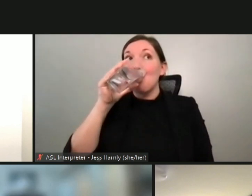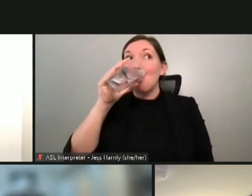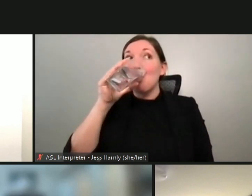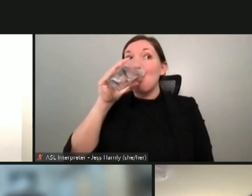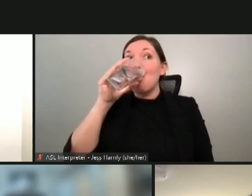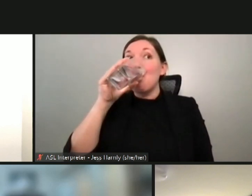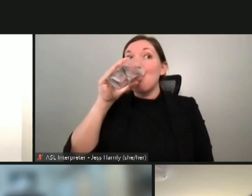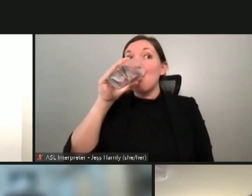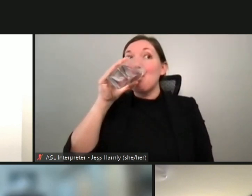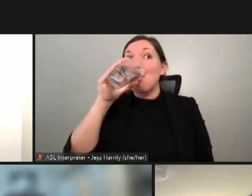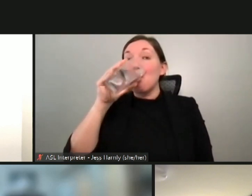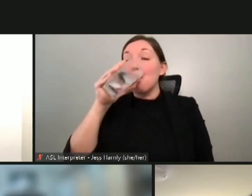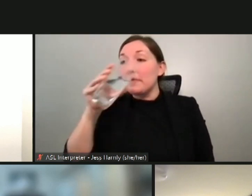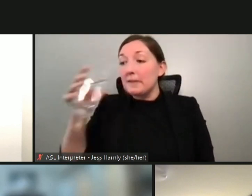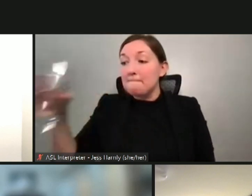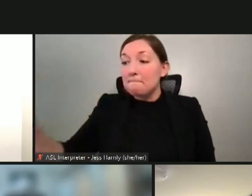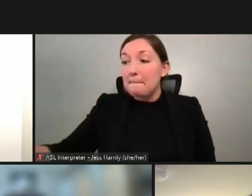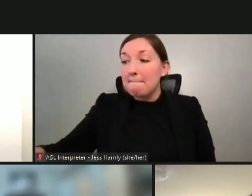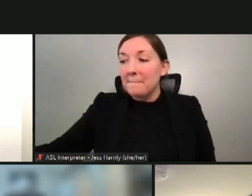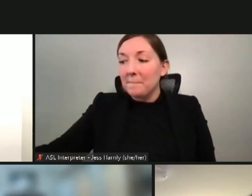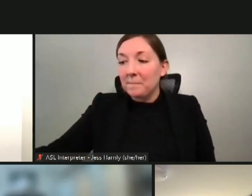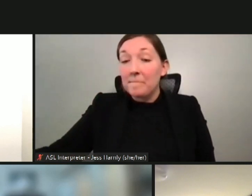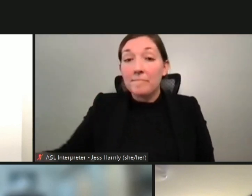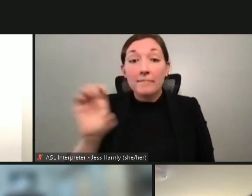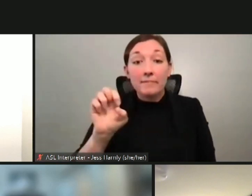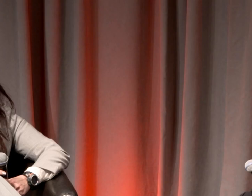We all have a soapbox we can get on in the meantime.